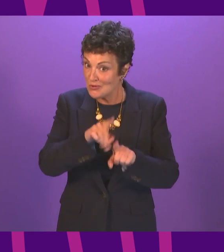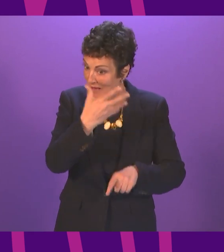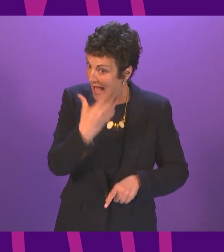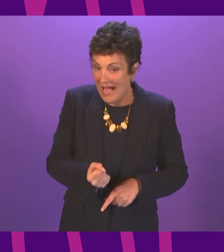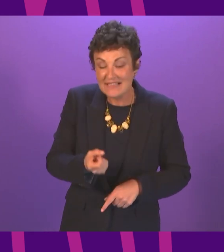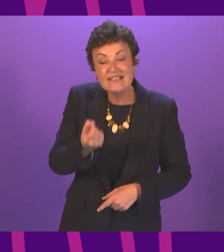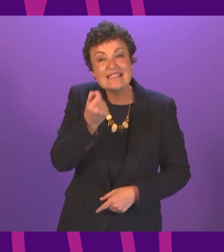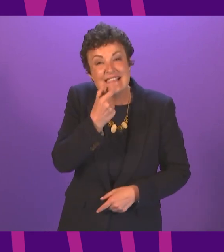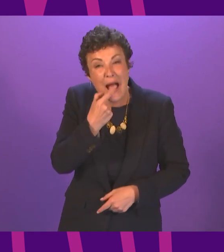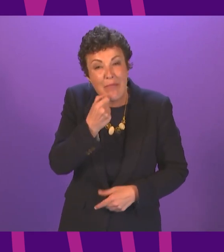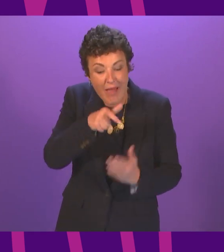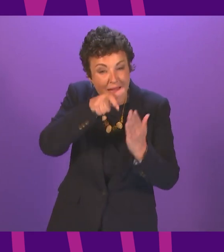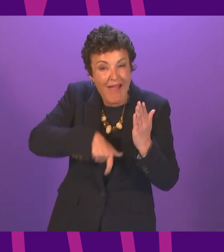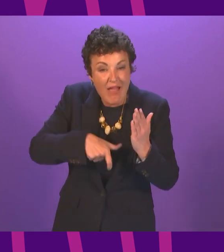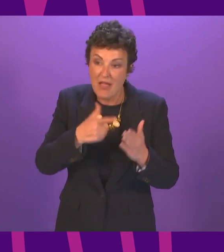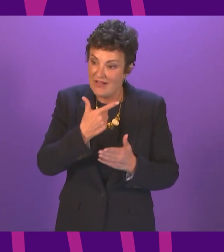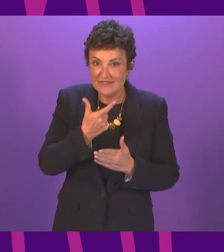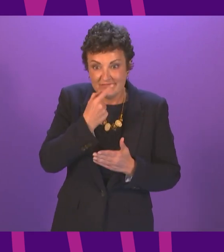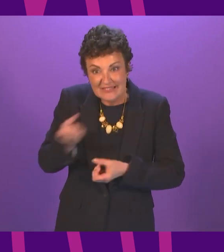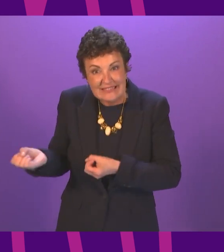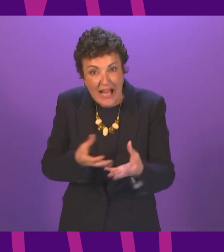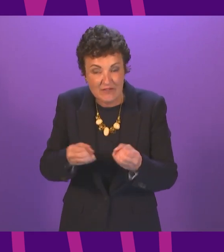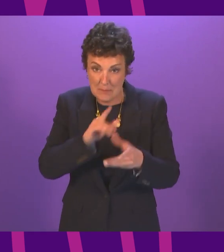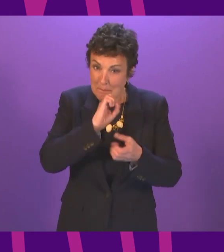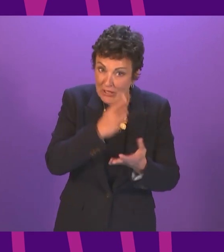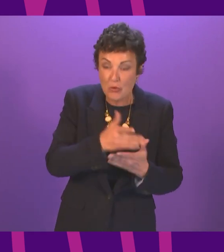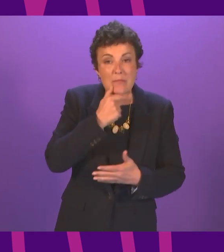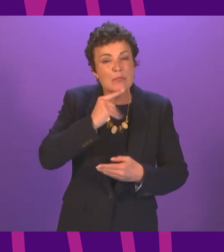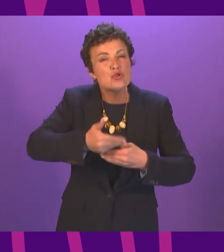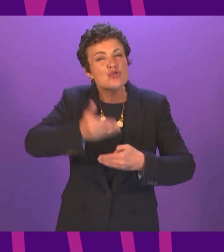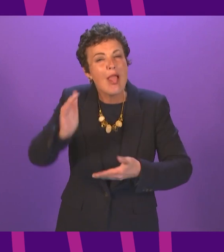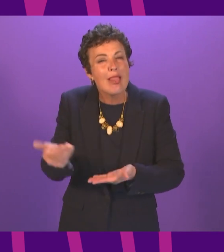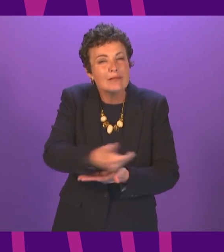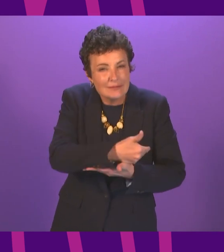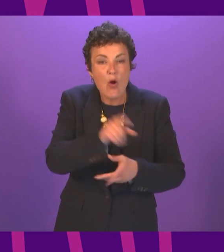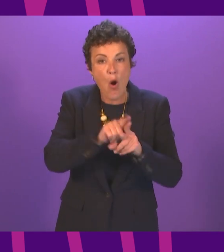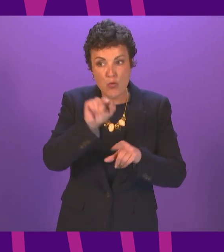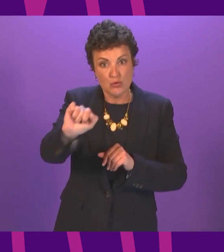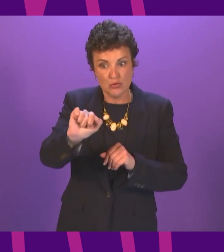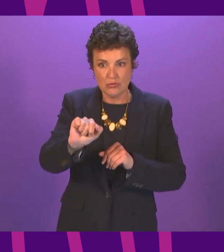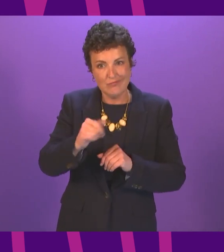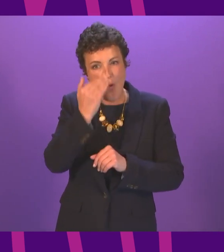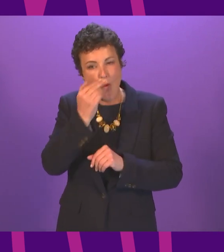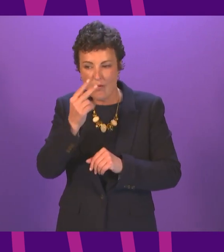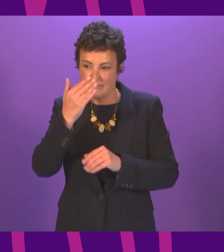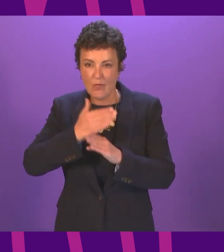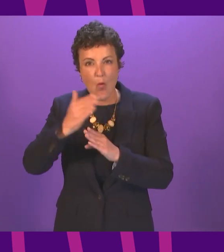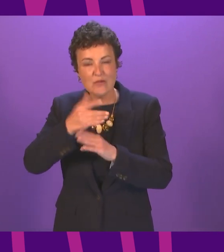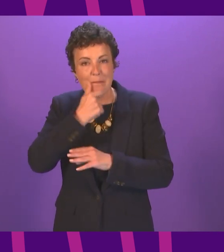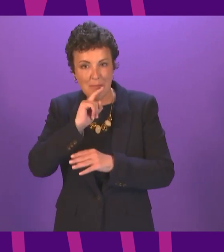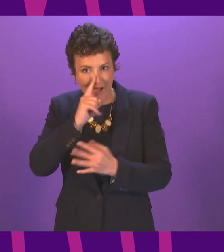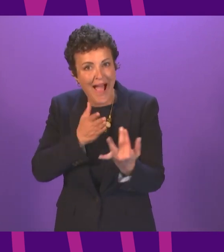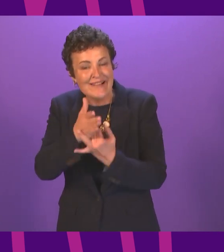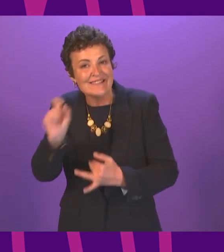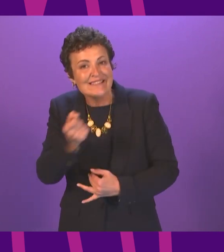service ensuring elderly and shielding residents could still get access to medication the